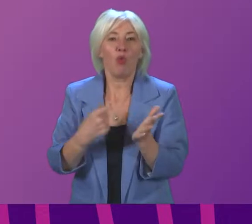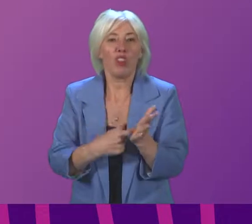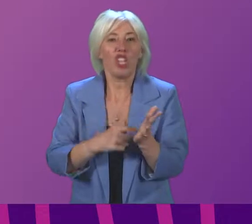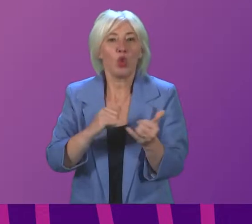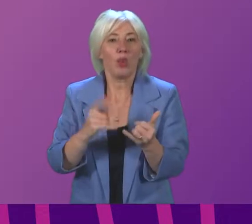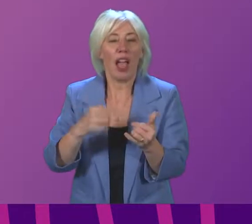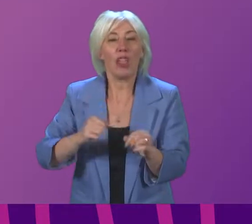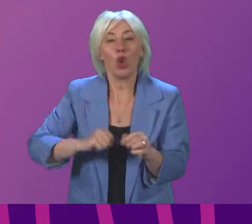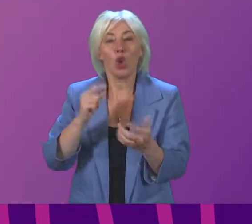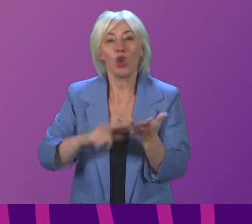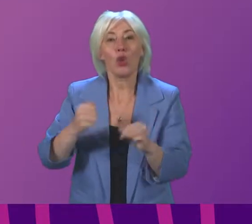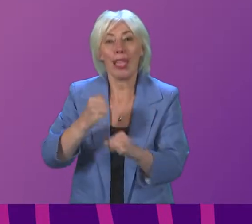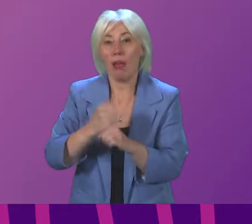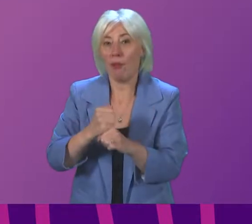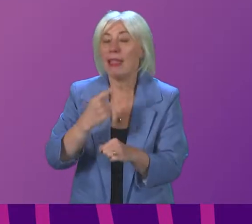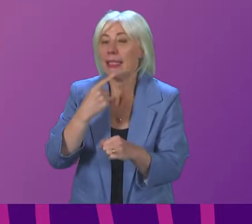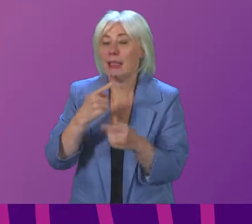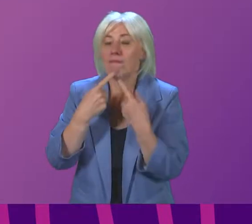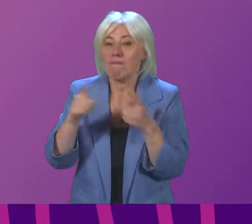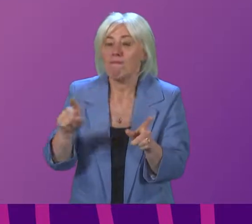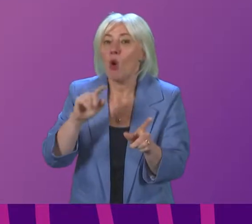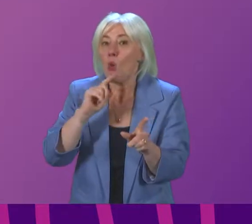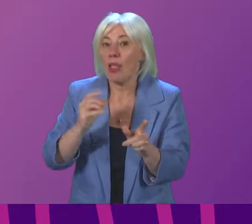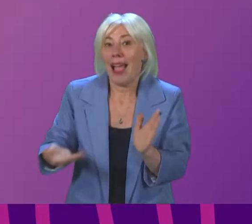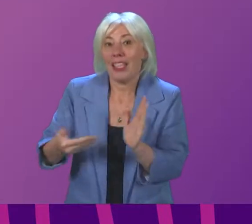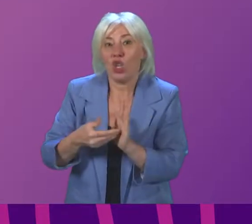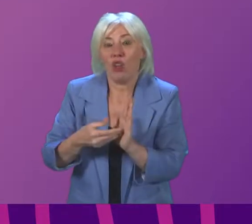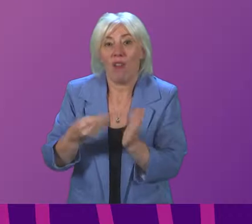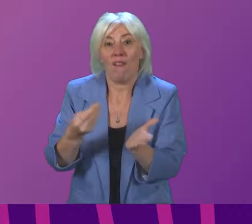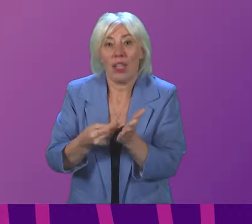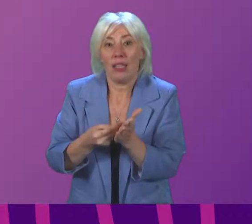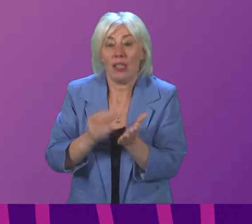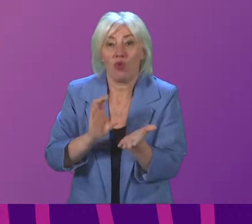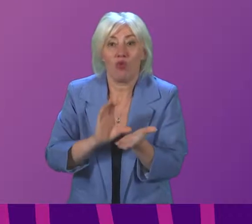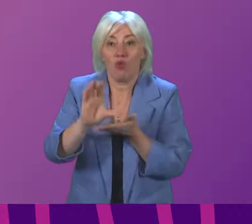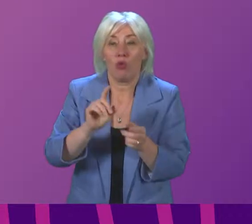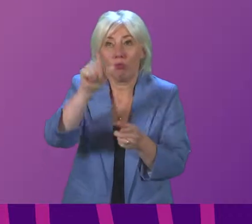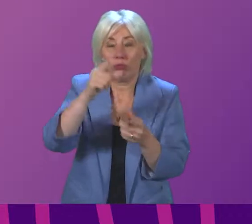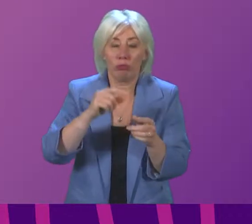Government that additional funding will be made available to the devolved administrations.